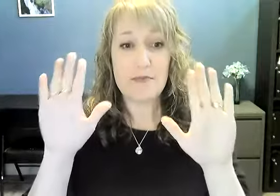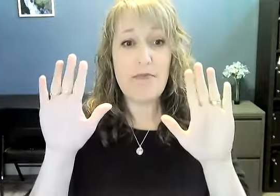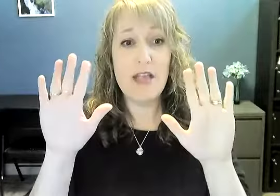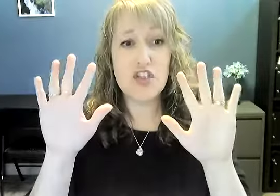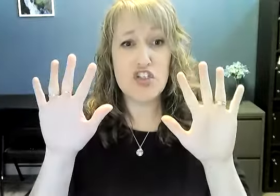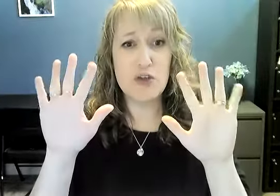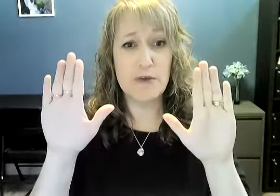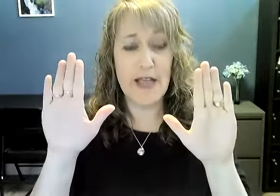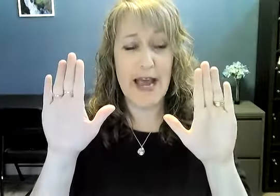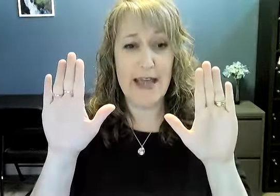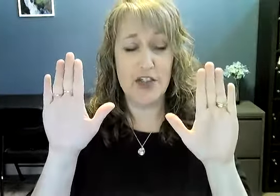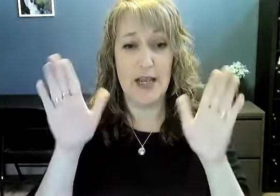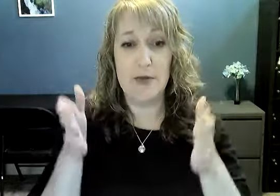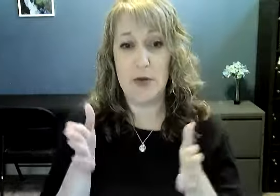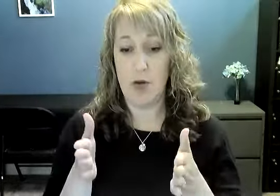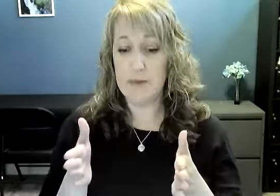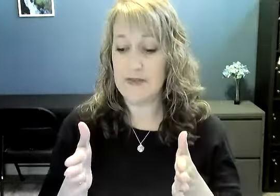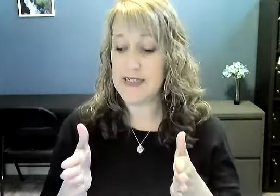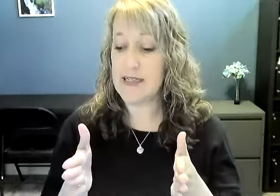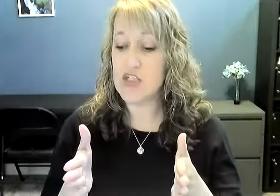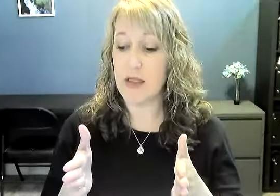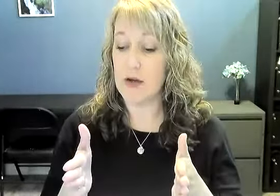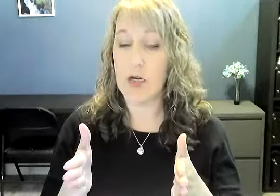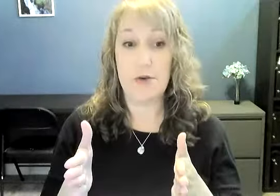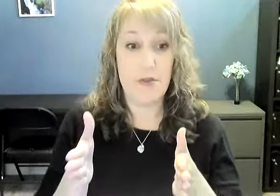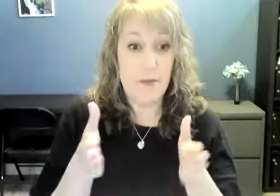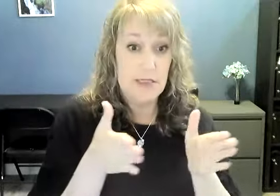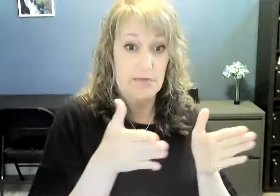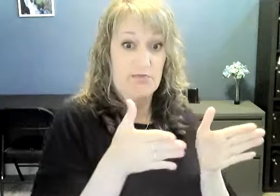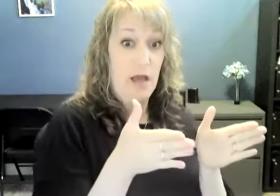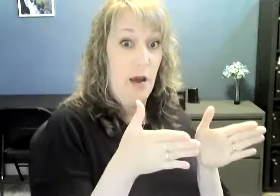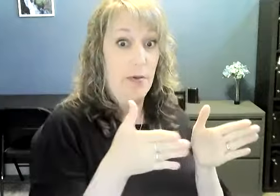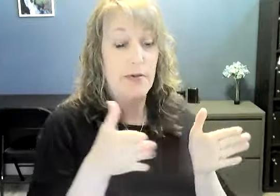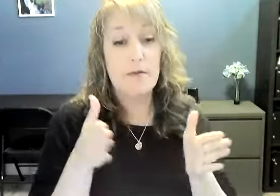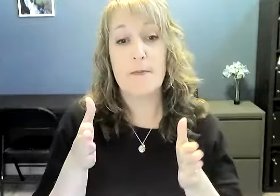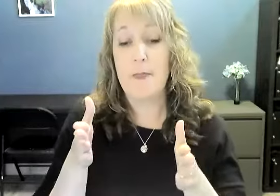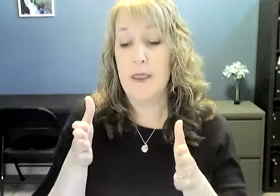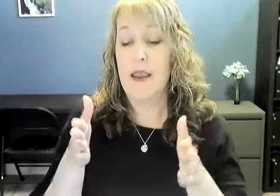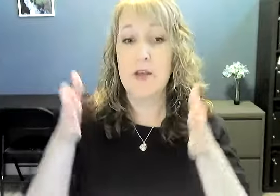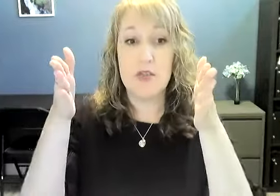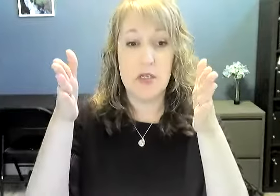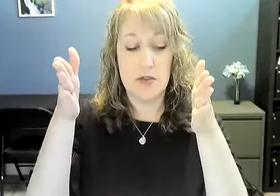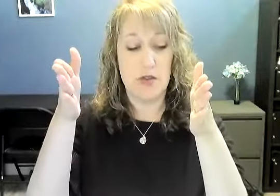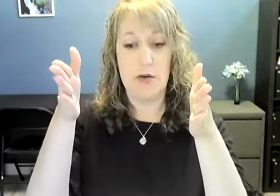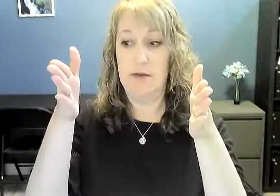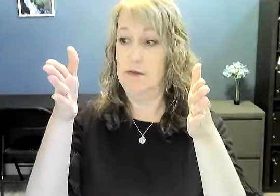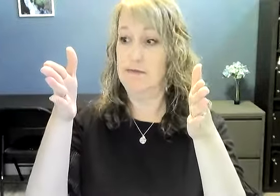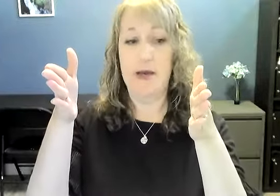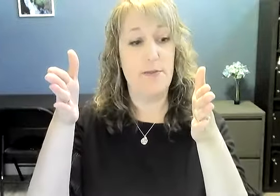It's just two flat hand shapes with your palms facing each other, your thumbs up, and you start sort of up